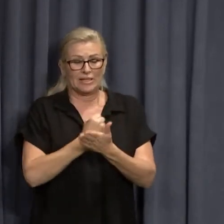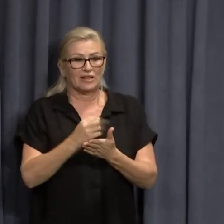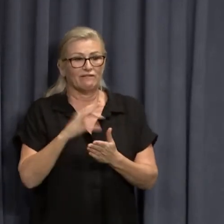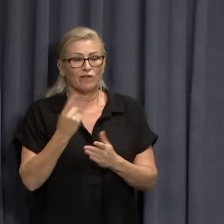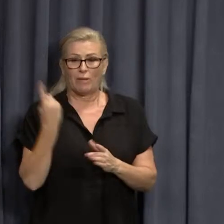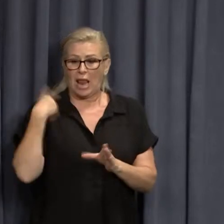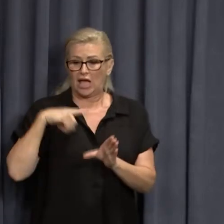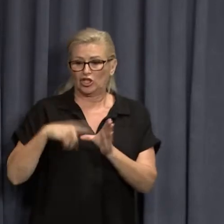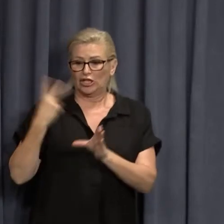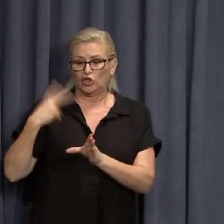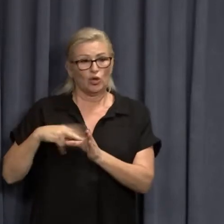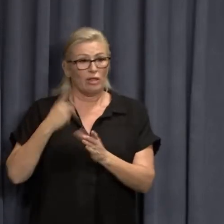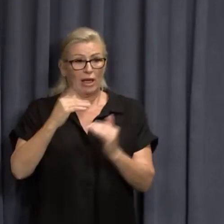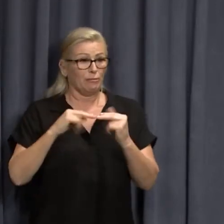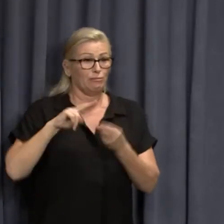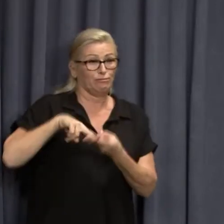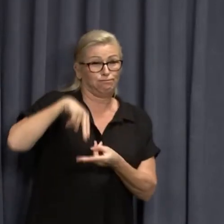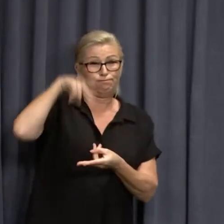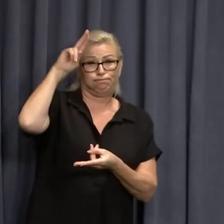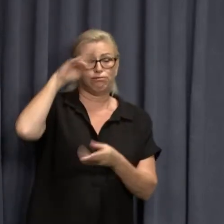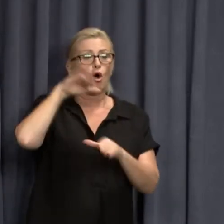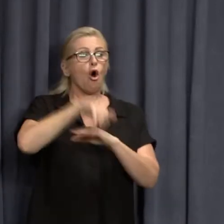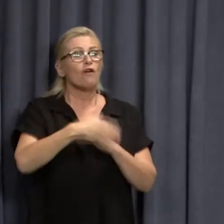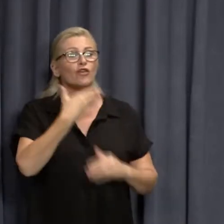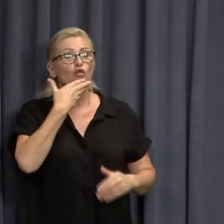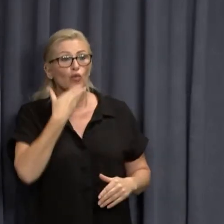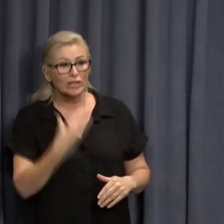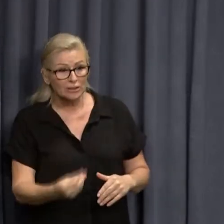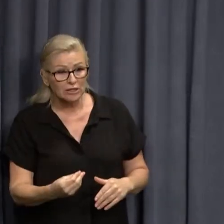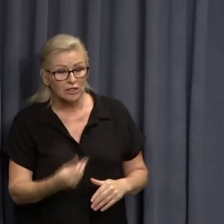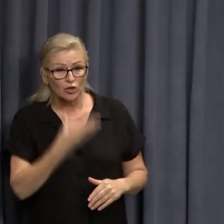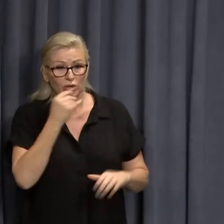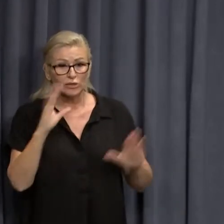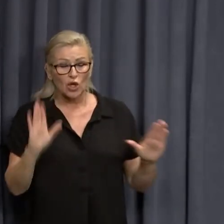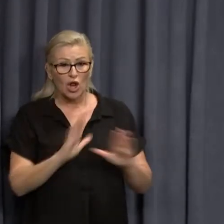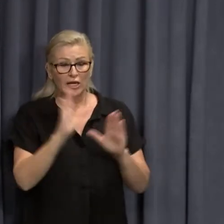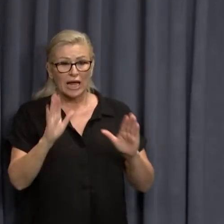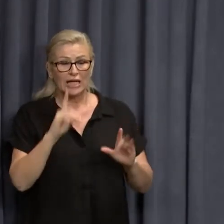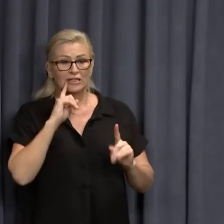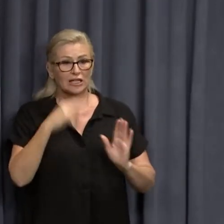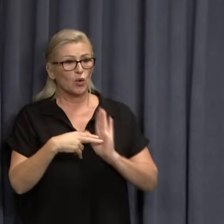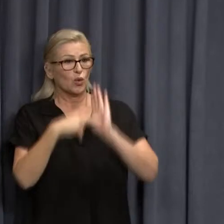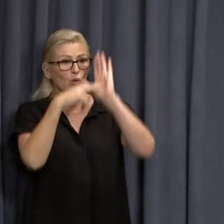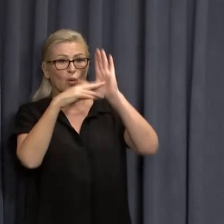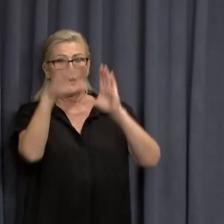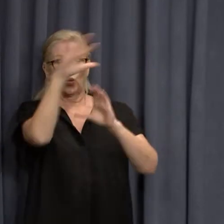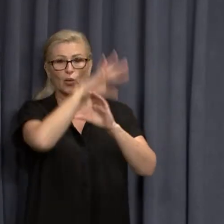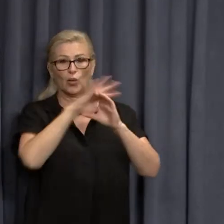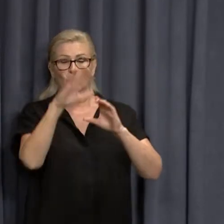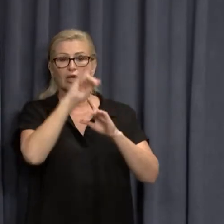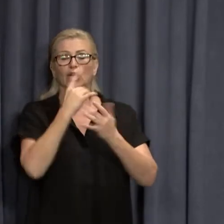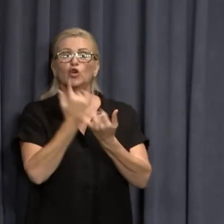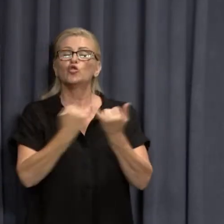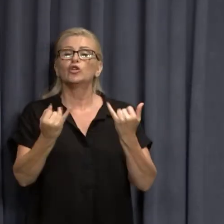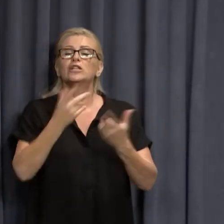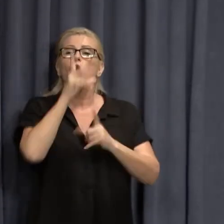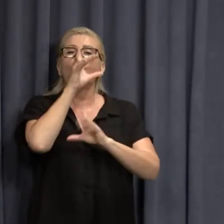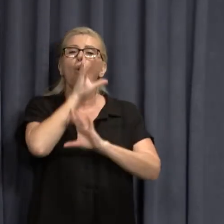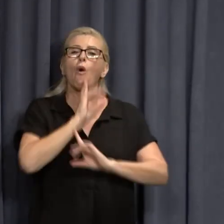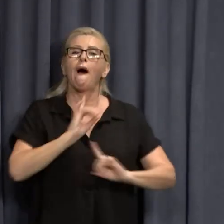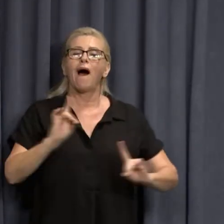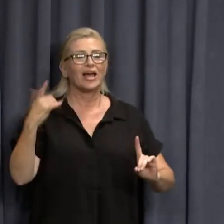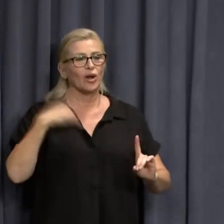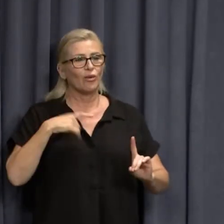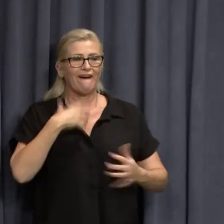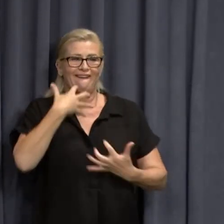last two years. Over Christmas, for instance, over the Christmas holidays in some parts of Northern Australia, normally it's very quiet because it's